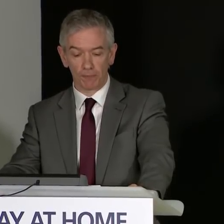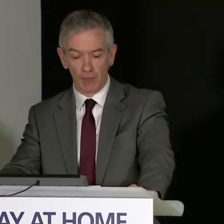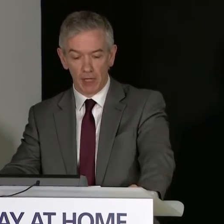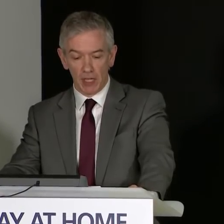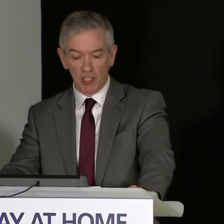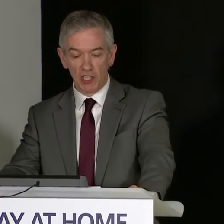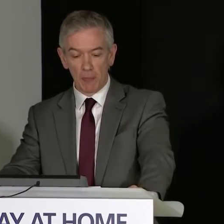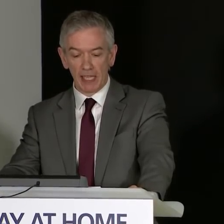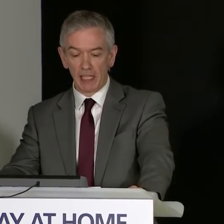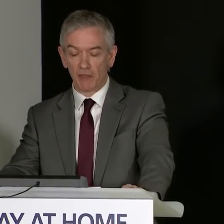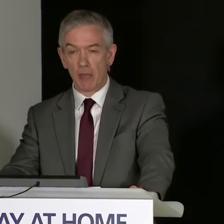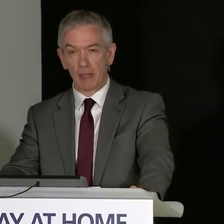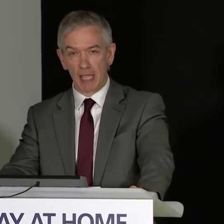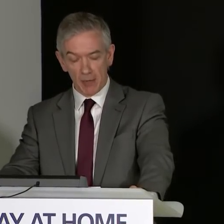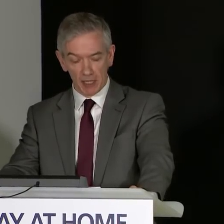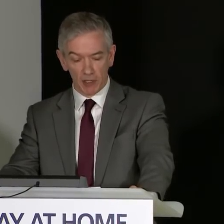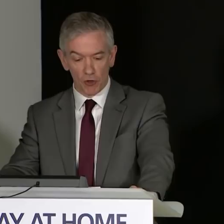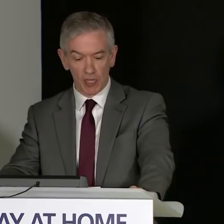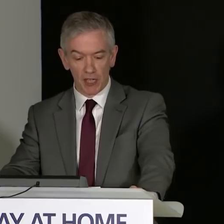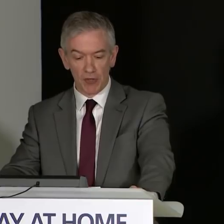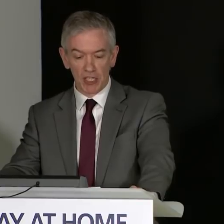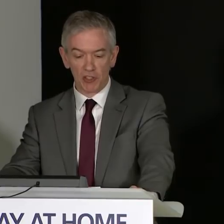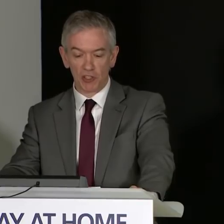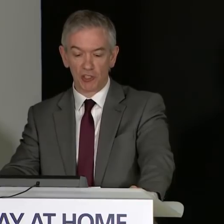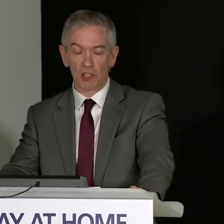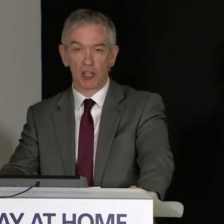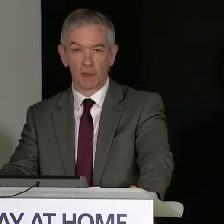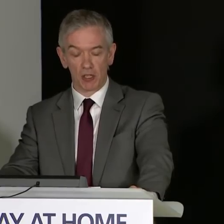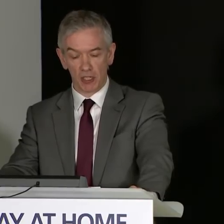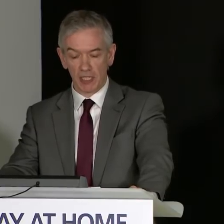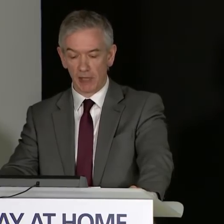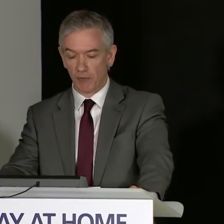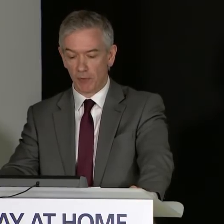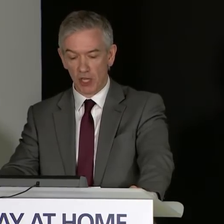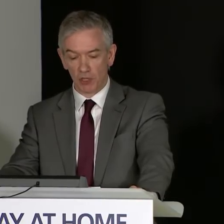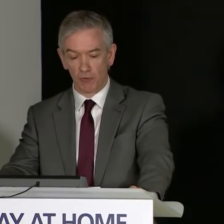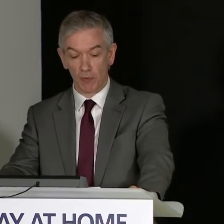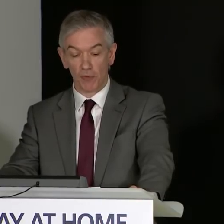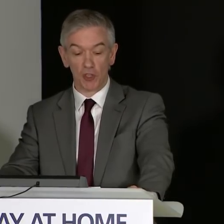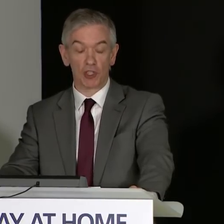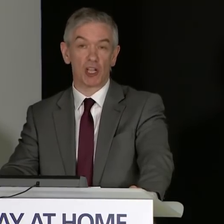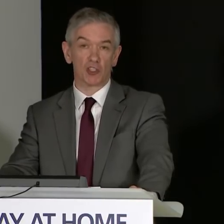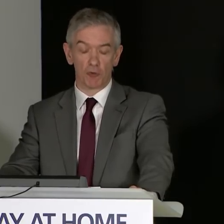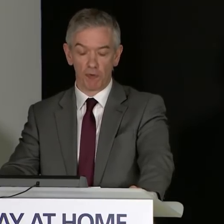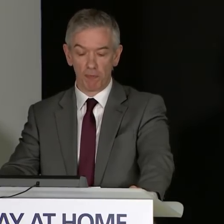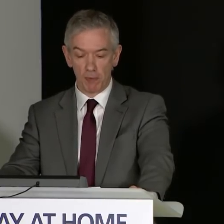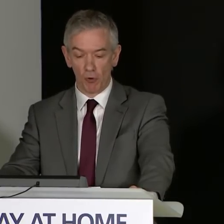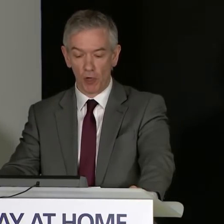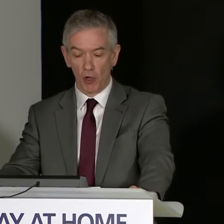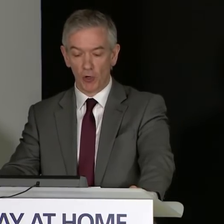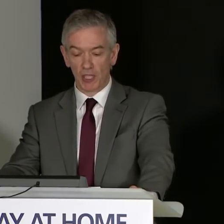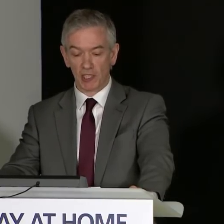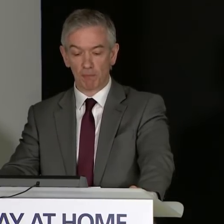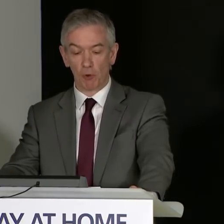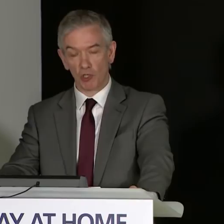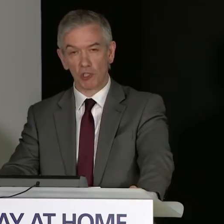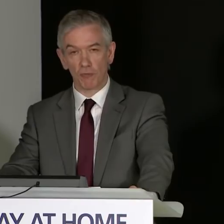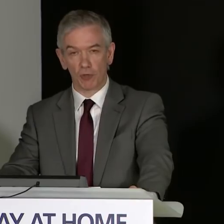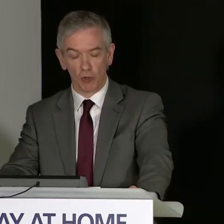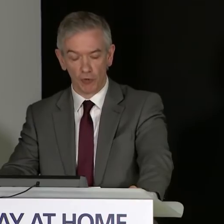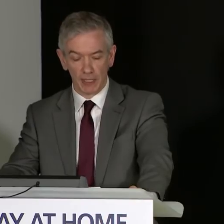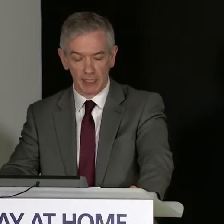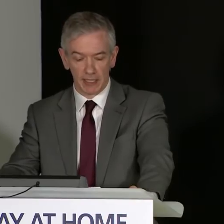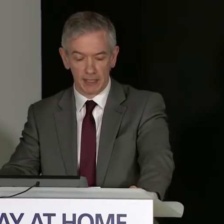out for. Since the beginning of the epidemic in the UK, researchers have been collating information from the first large group of people who tested